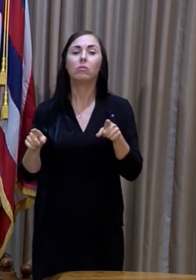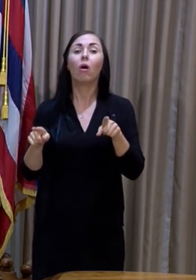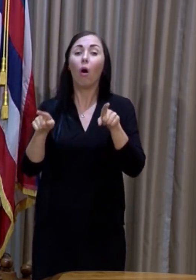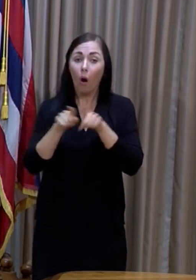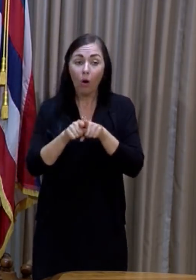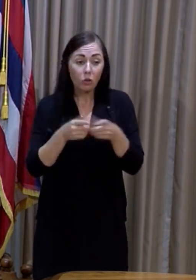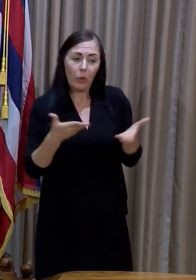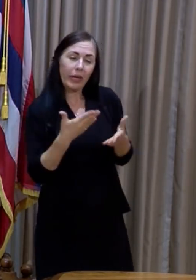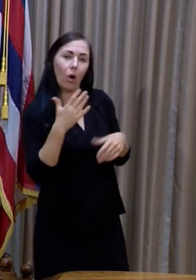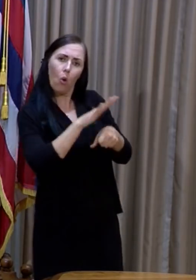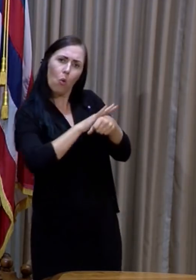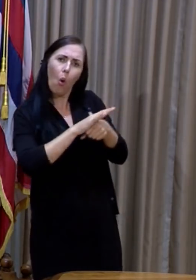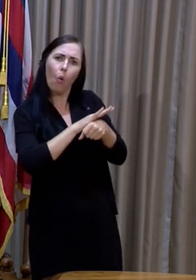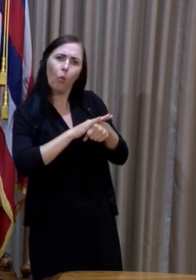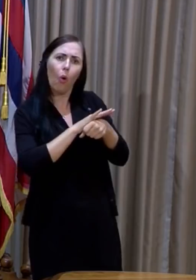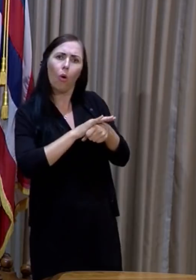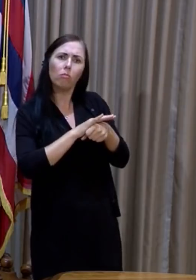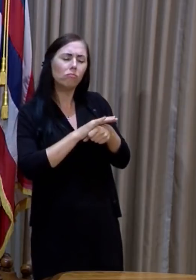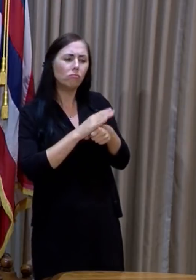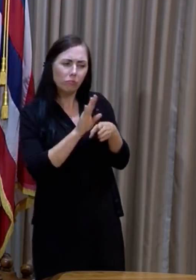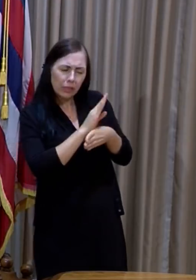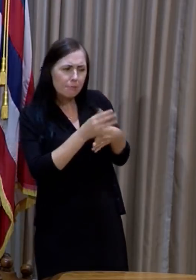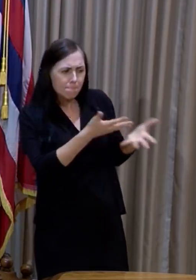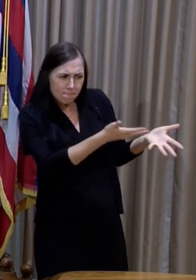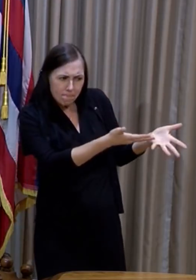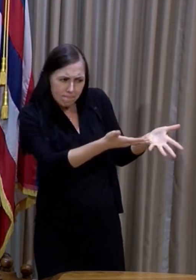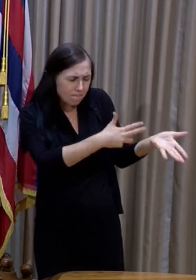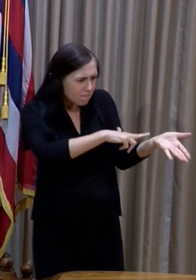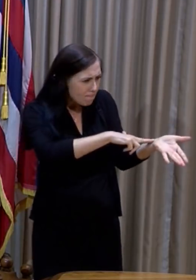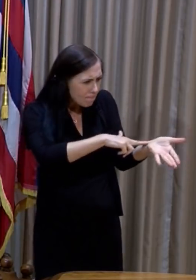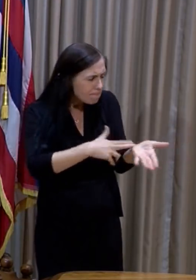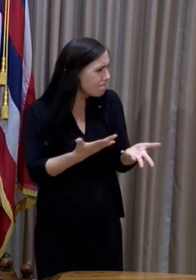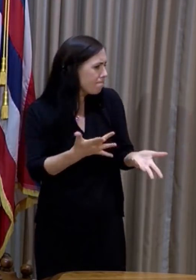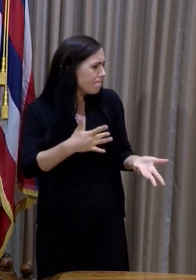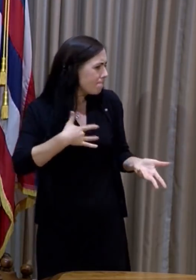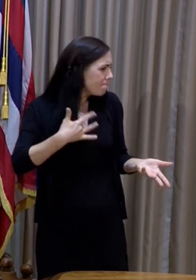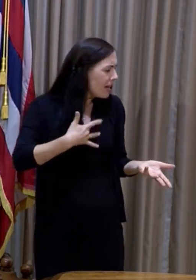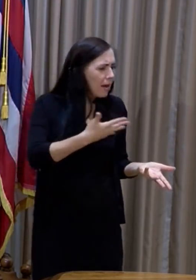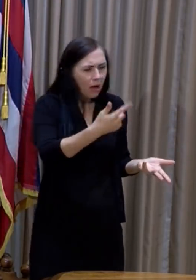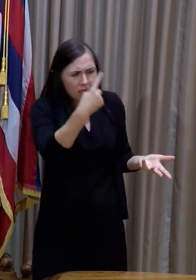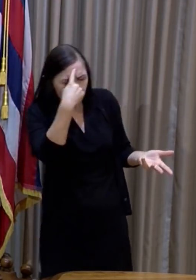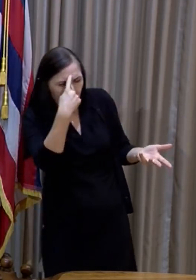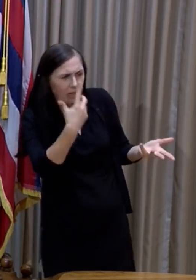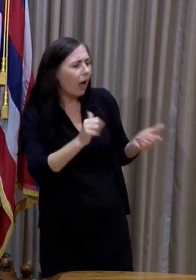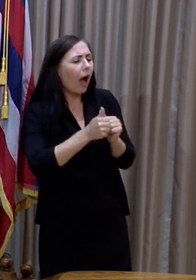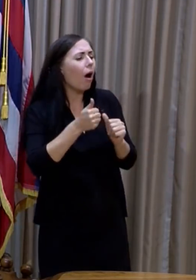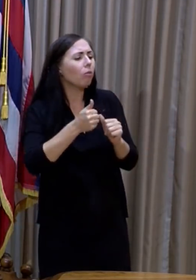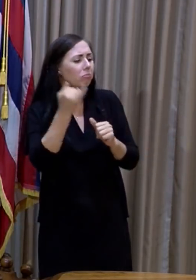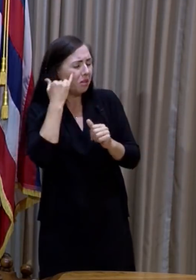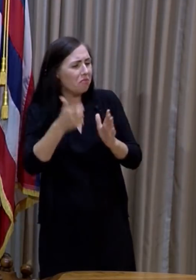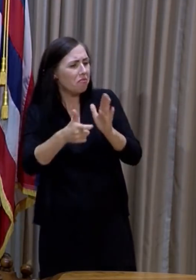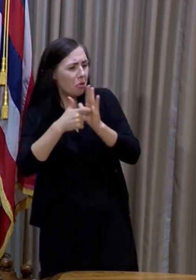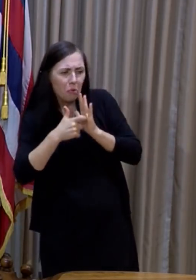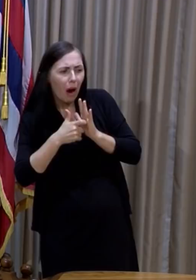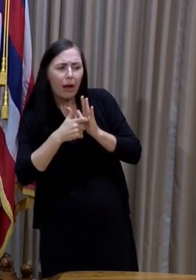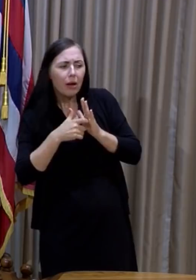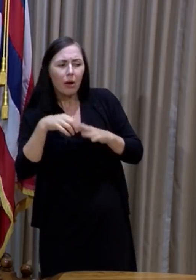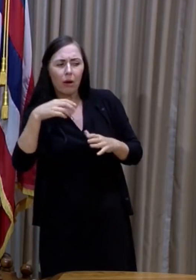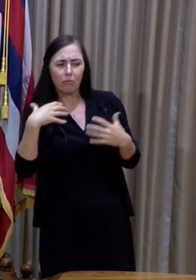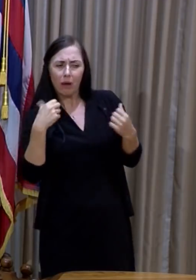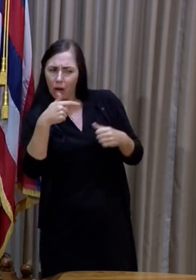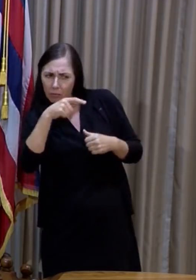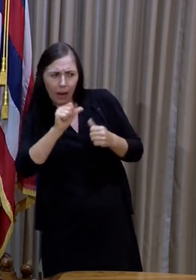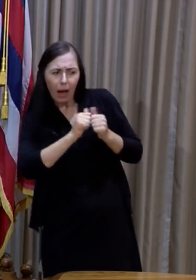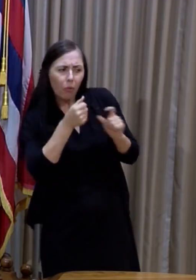businesses here in the islands to get an assessment of what the mandate, what impact the mandate would have on their